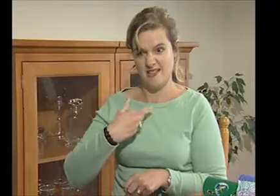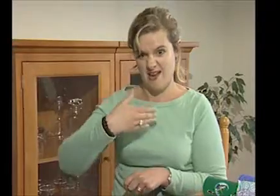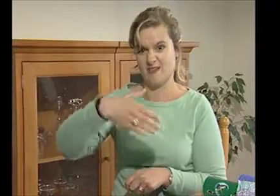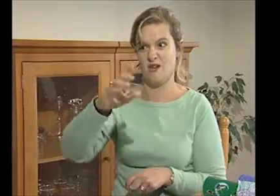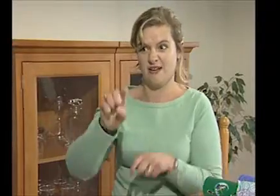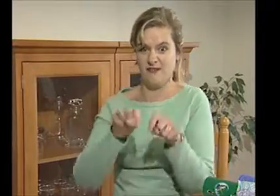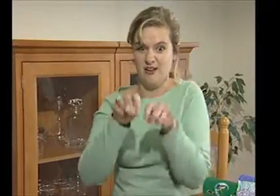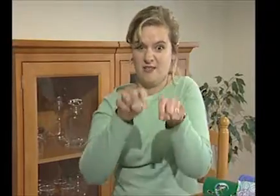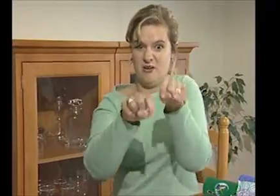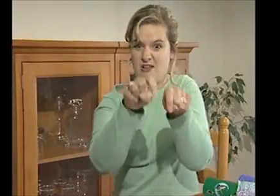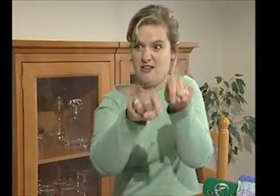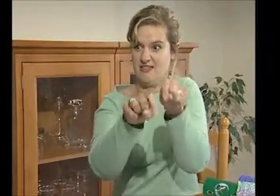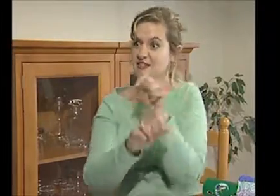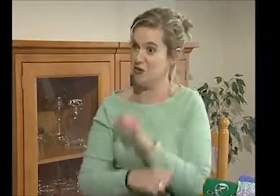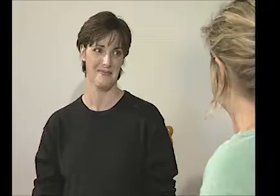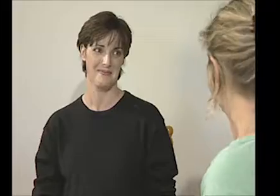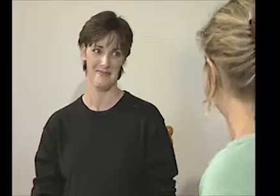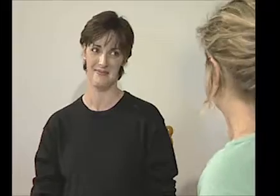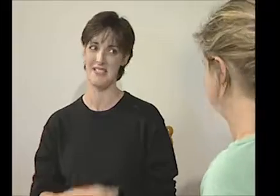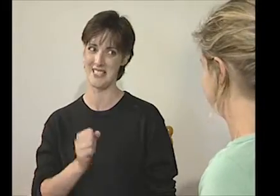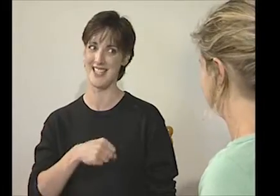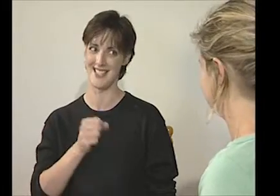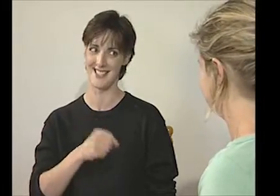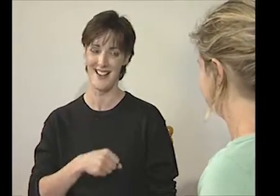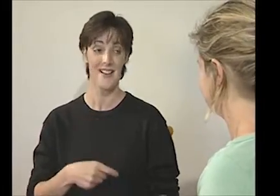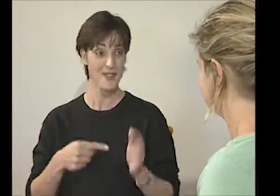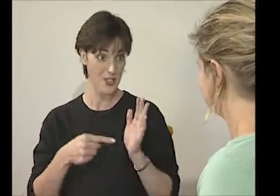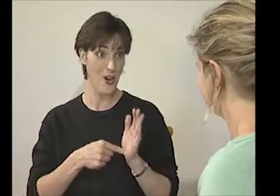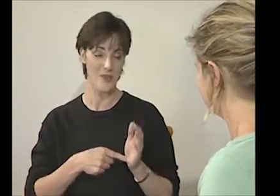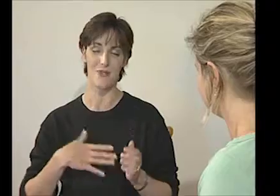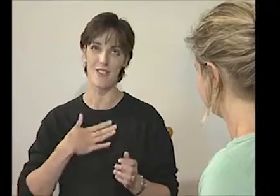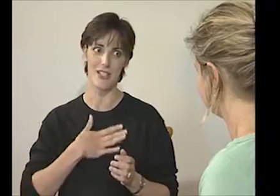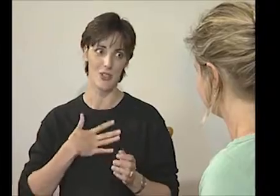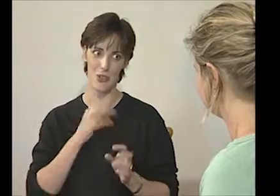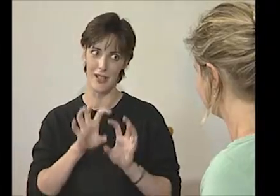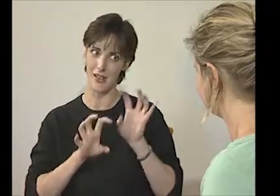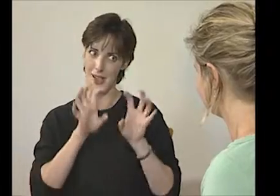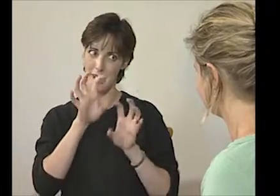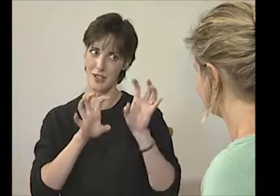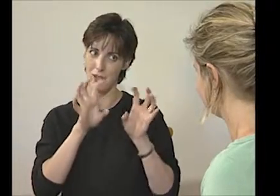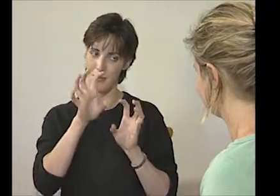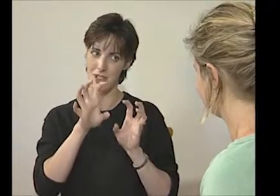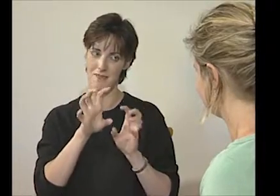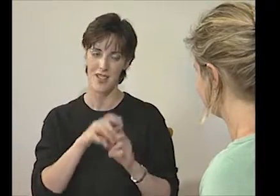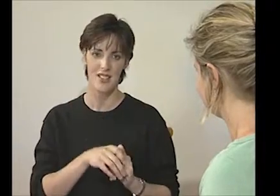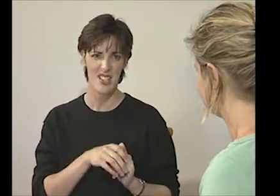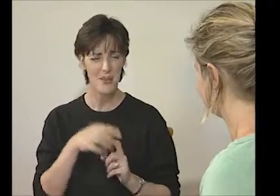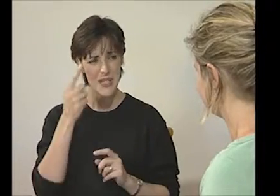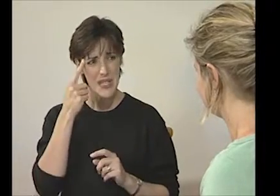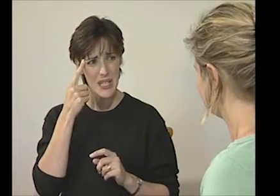see us going for lots of bike rides in the new year. Yes. Tom is really enjoying climbing at the moment. So I was thinking